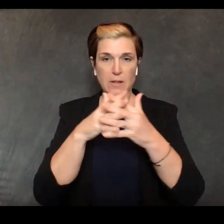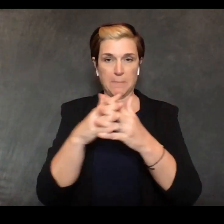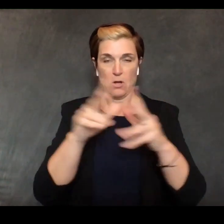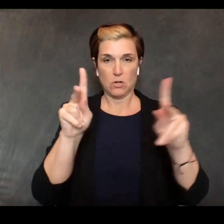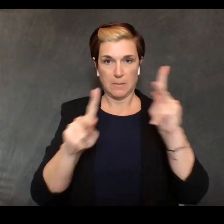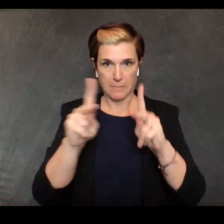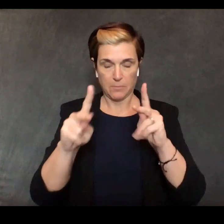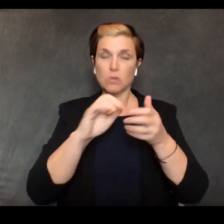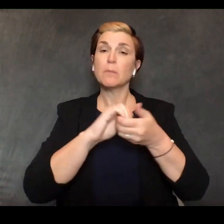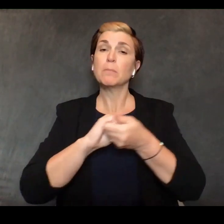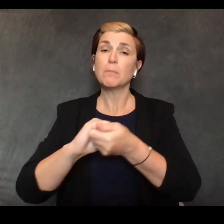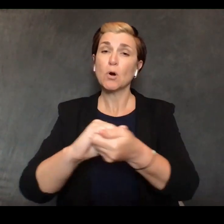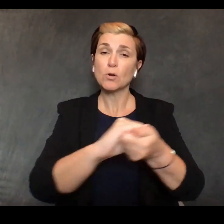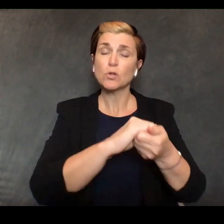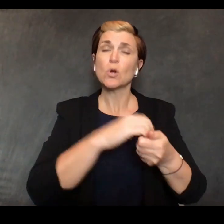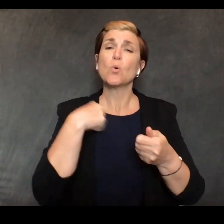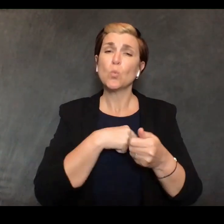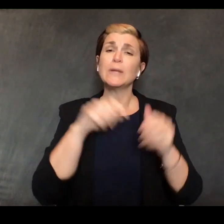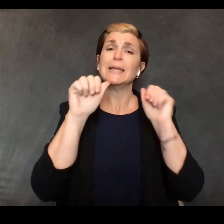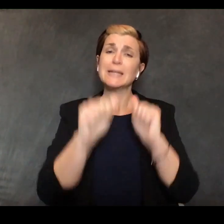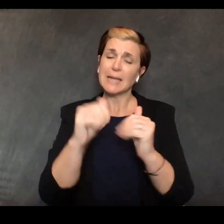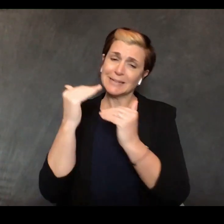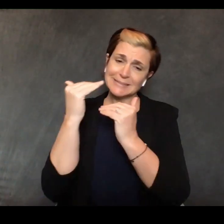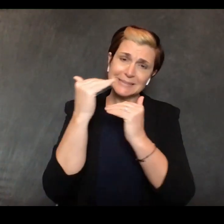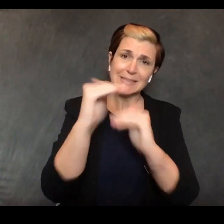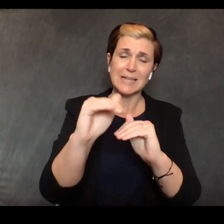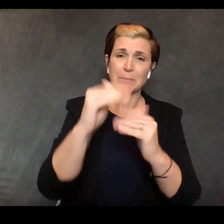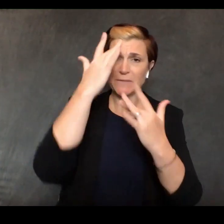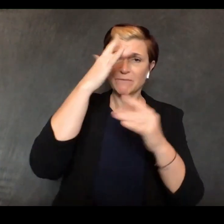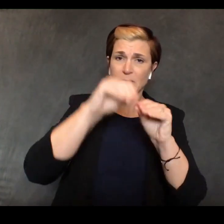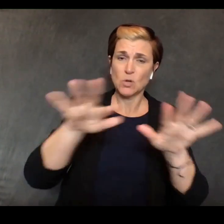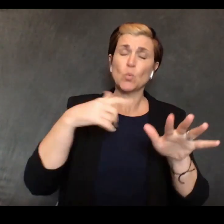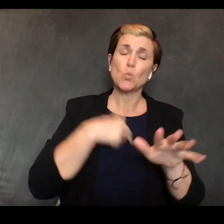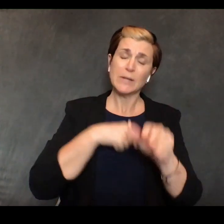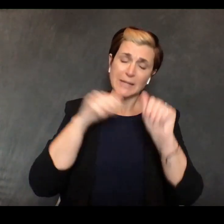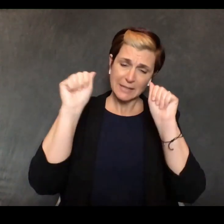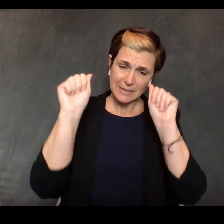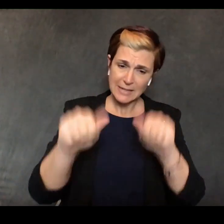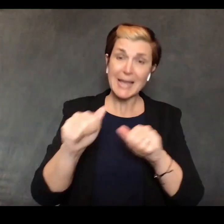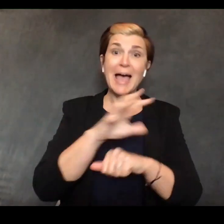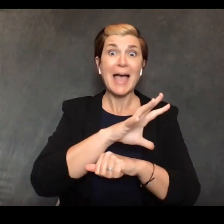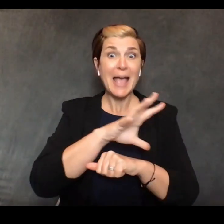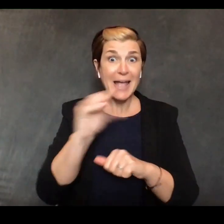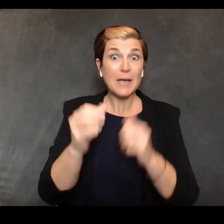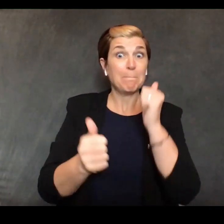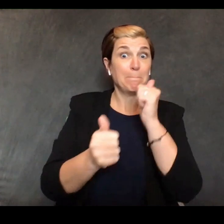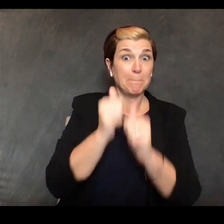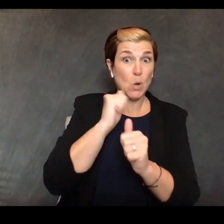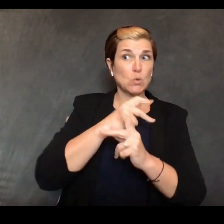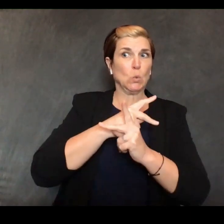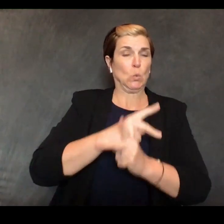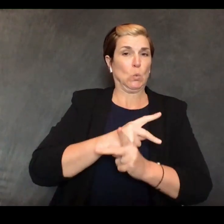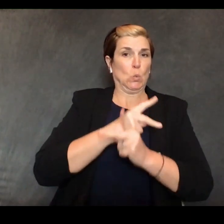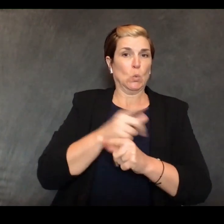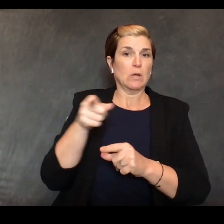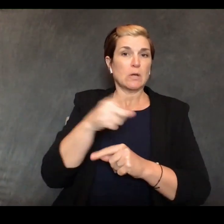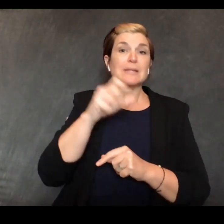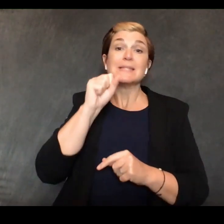of the virus and especially to be mindful of seniors or others with serious underlying health conditions